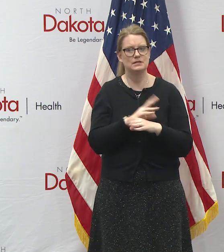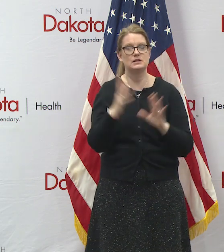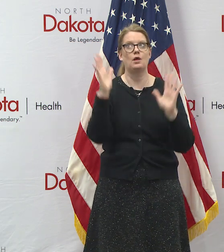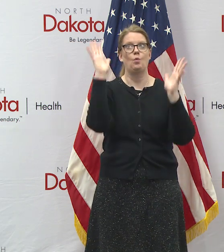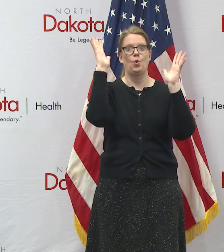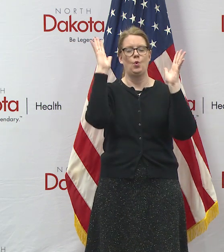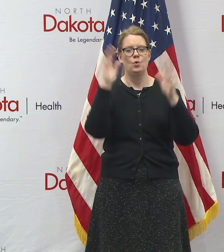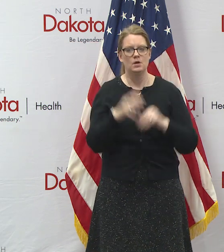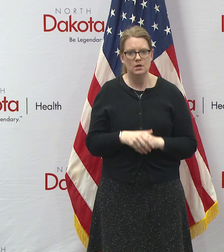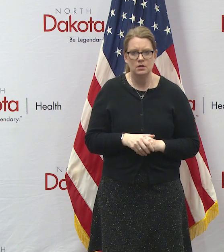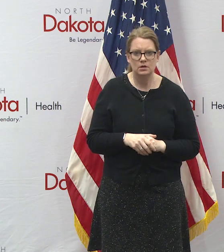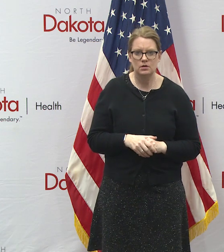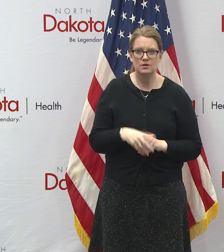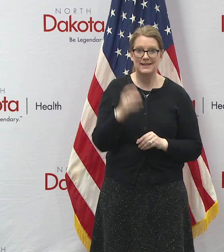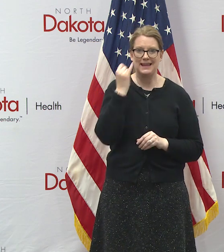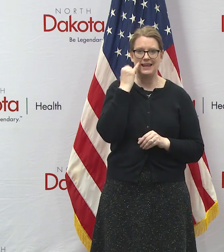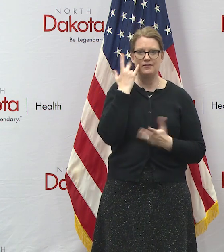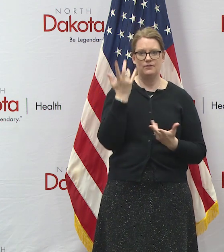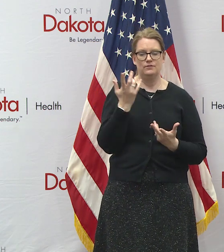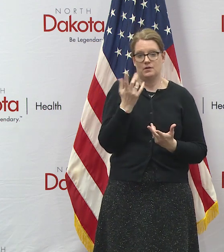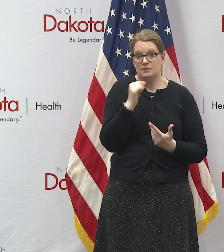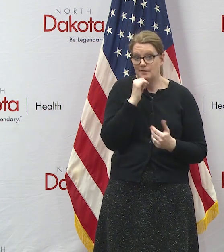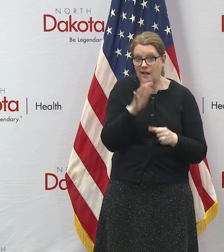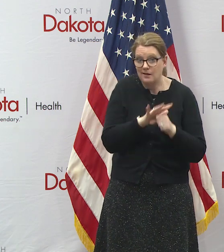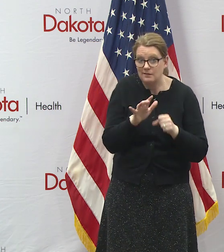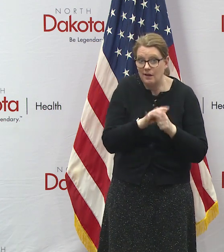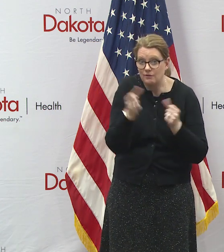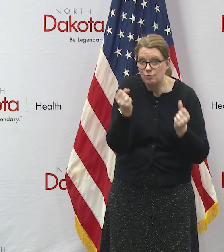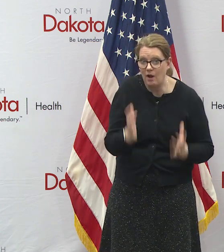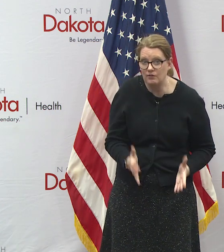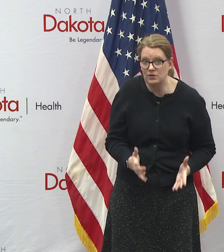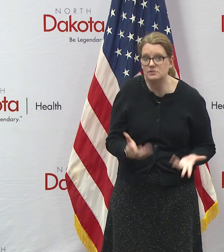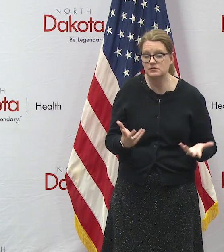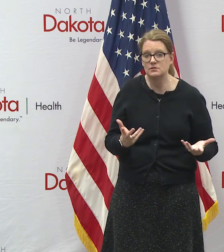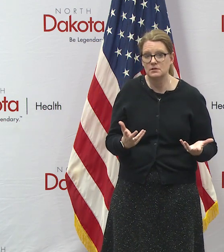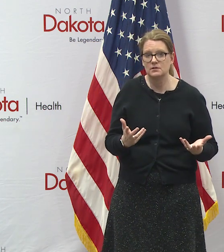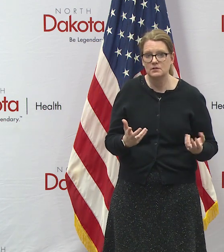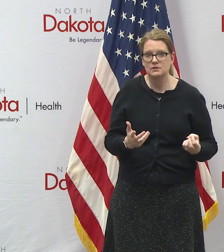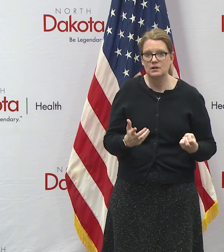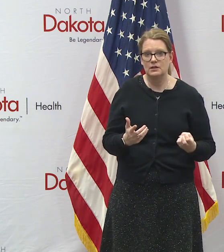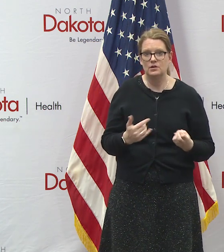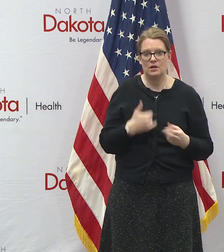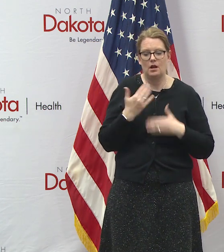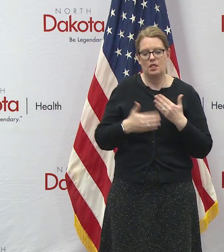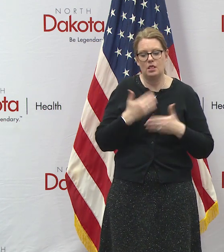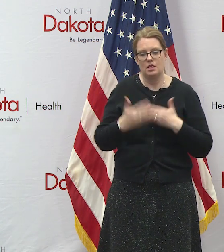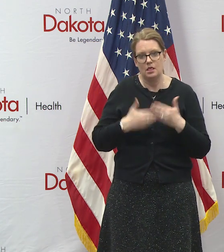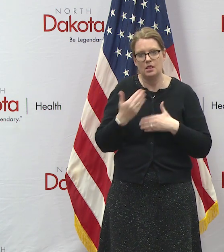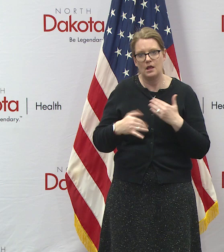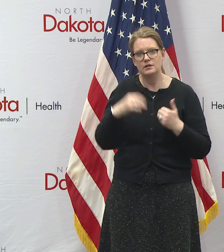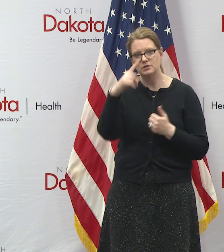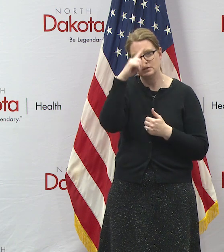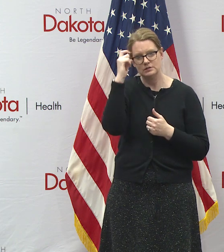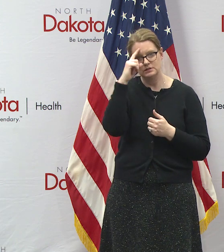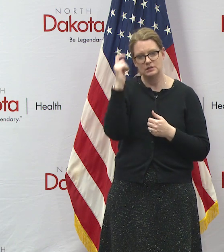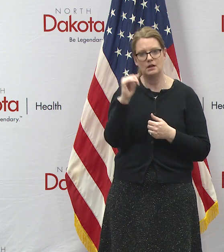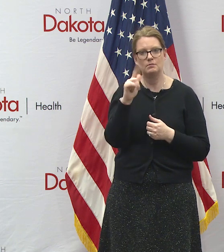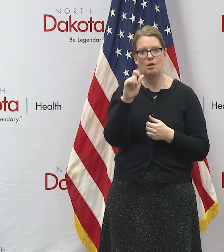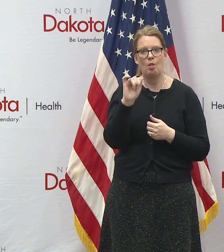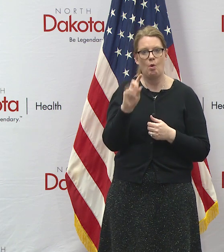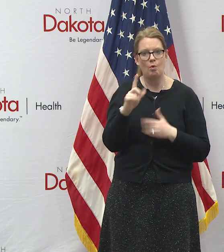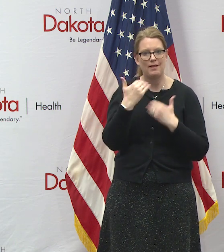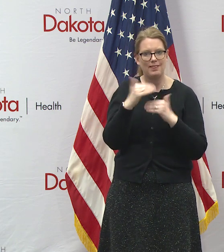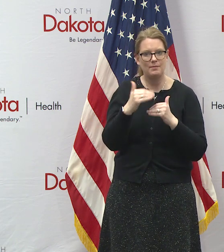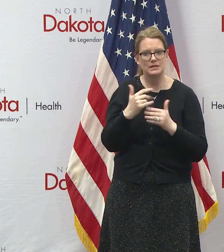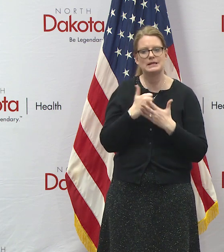hallelujah because if you're short of drivers uh this is one way uh and if you can run on your regular summer load limits during the spring it